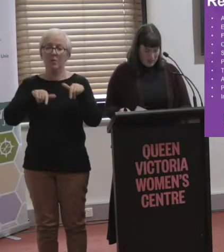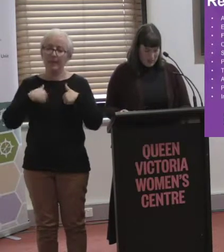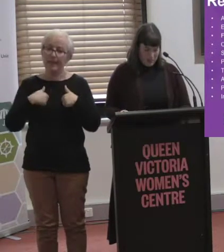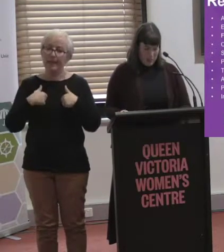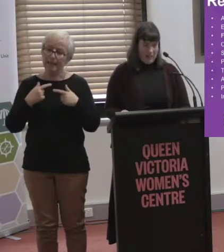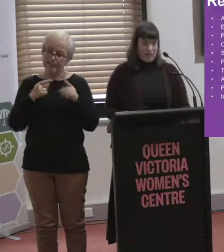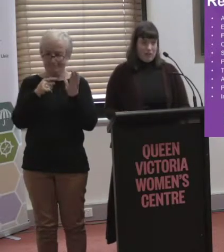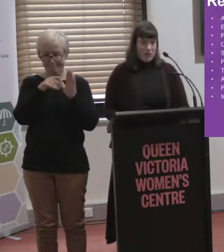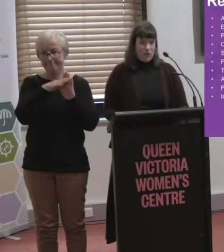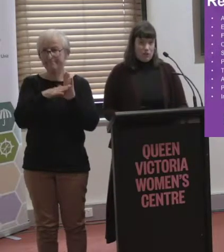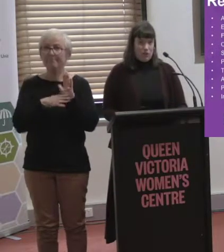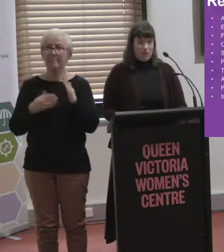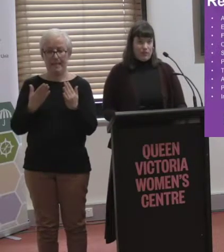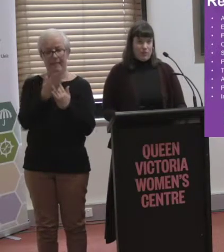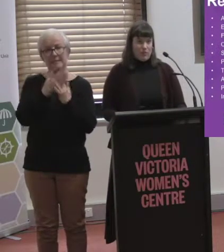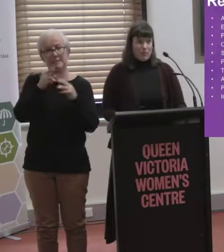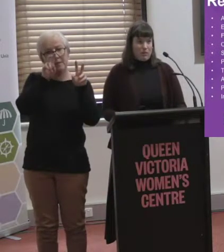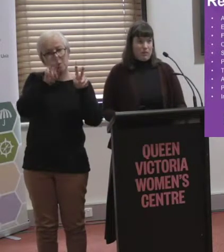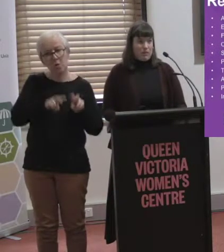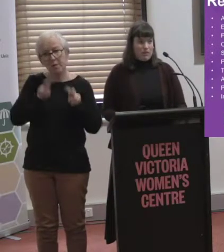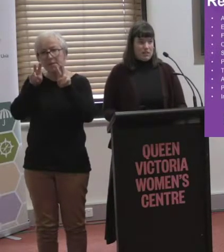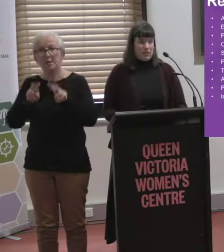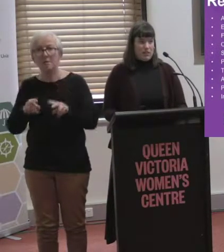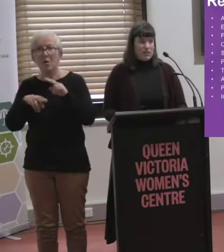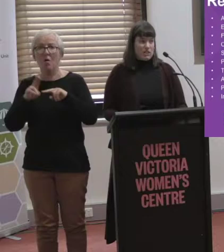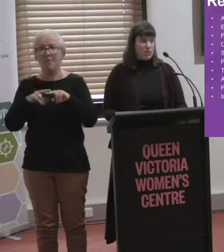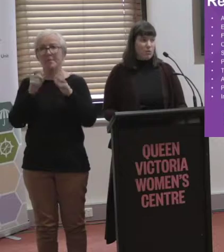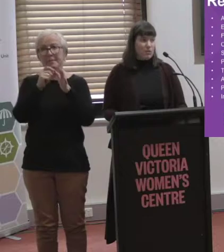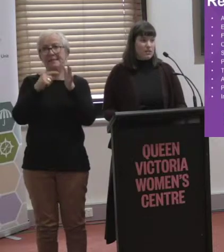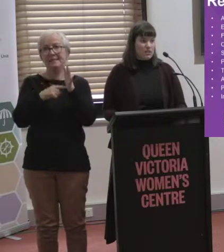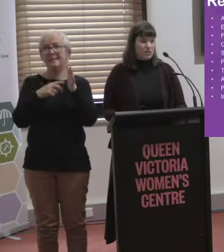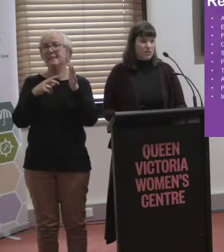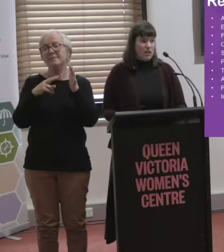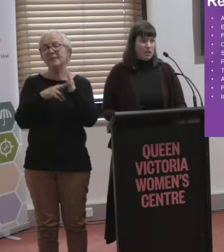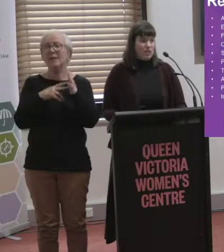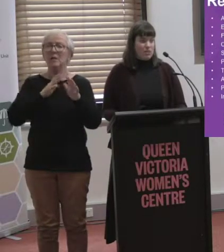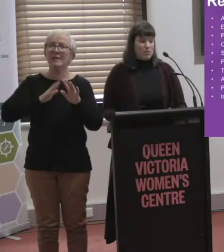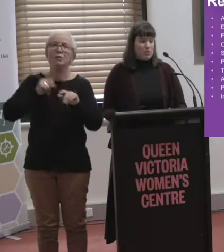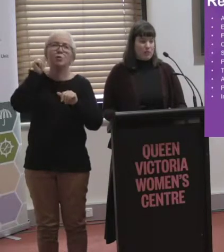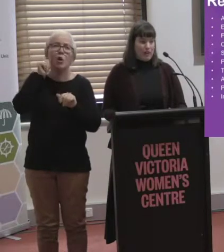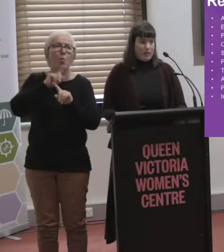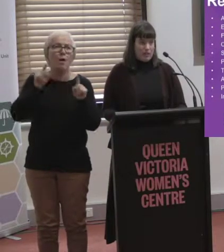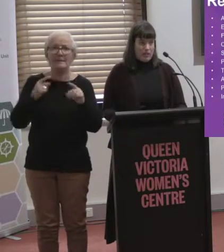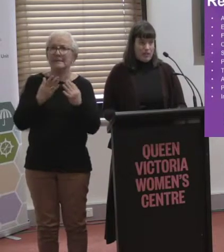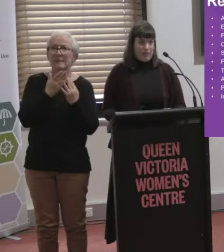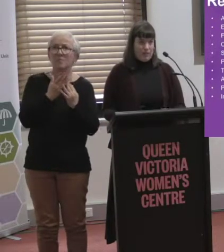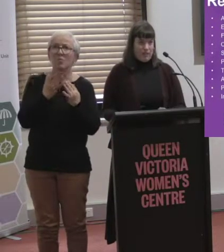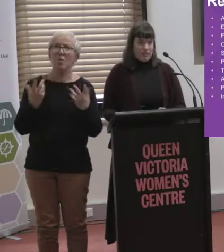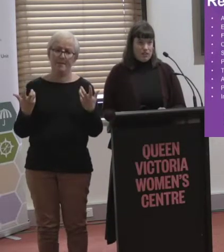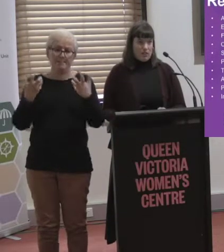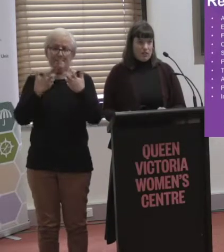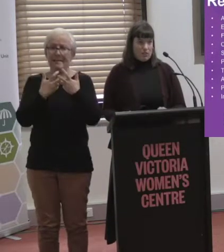recommended that there be an accessibility audit of the Victorian public transport system. We need to know what's accessible. We need to know what's compliant with the